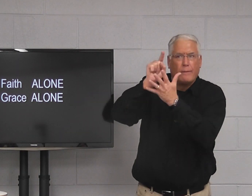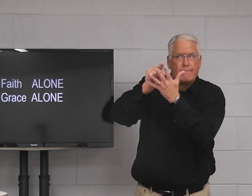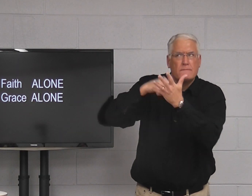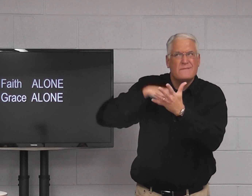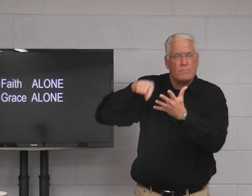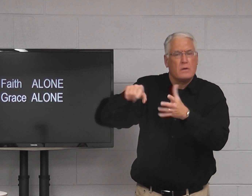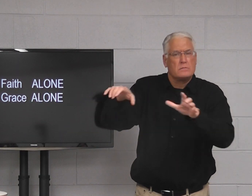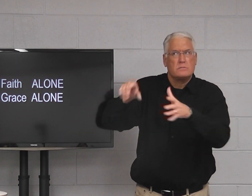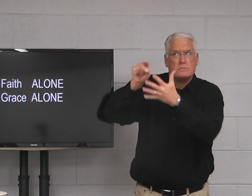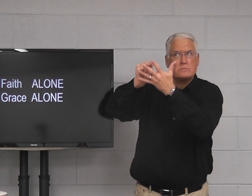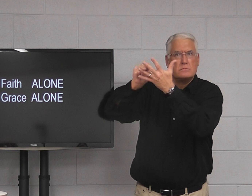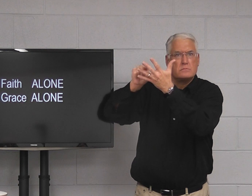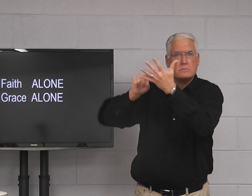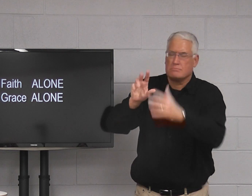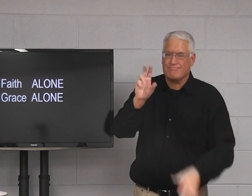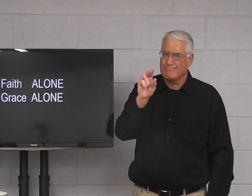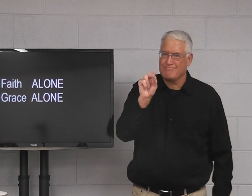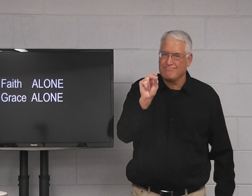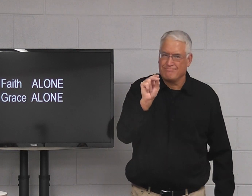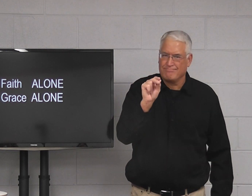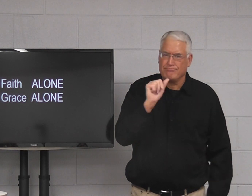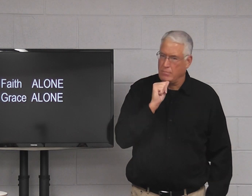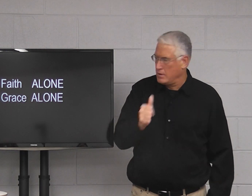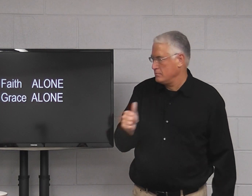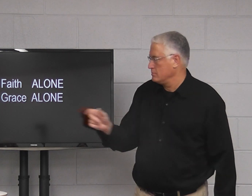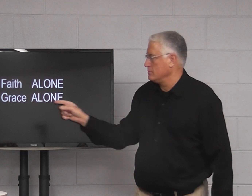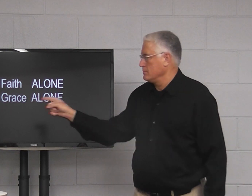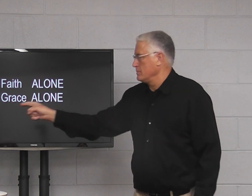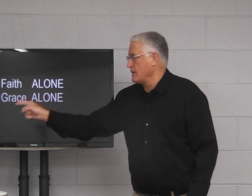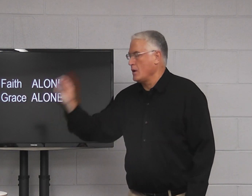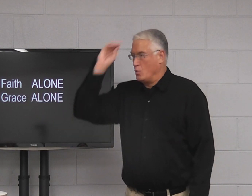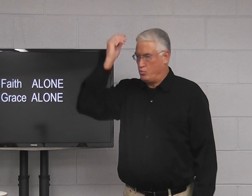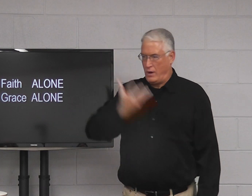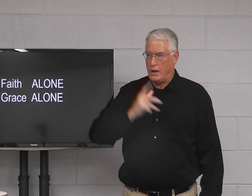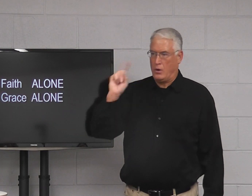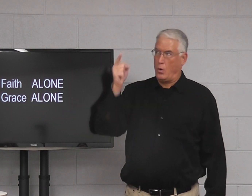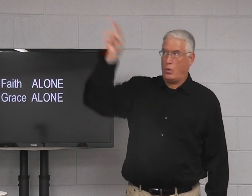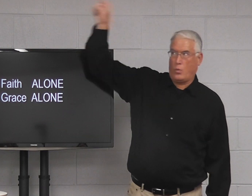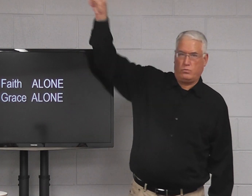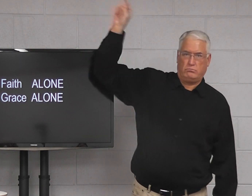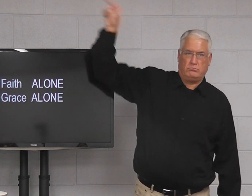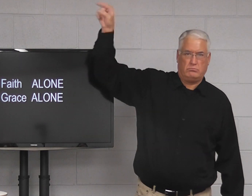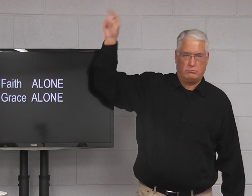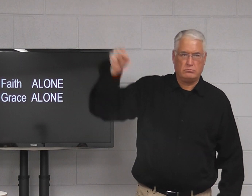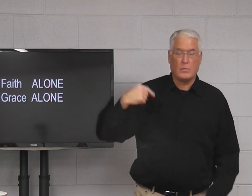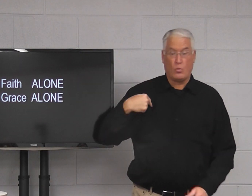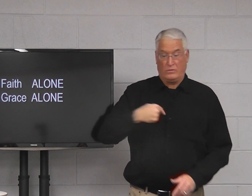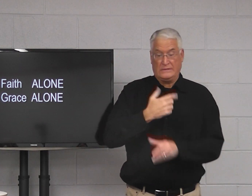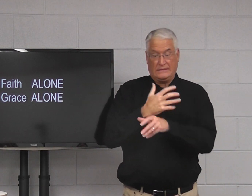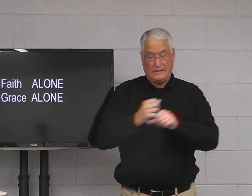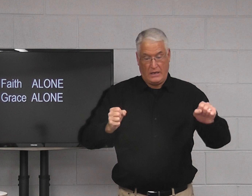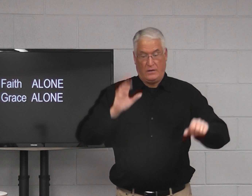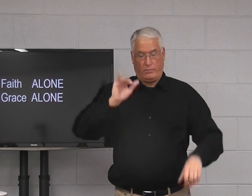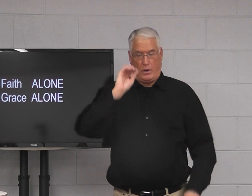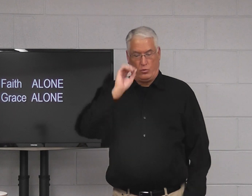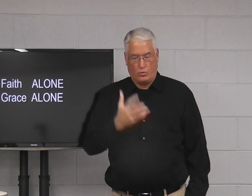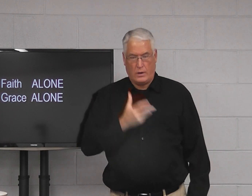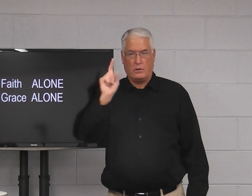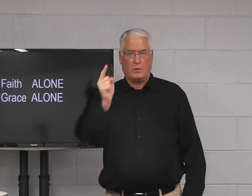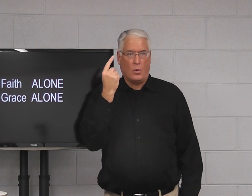Not having to follow the law or obey the law, it is grace alone, that we are saved